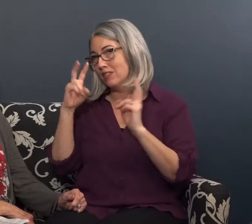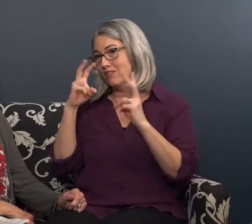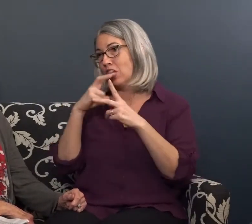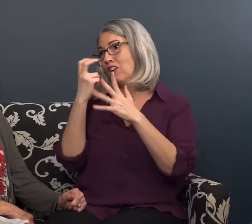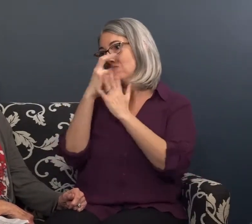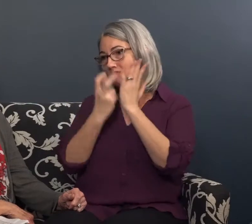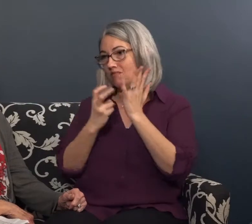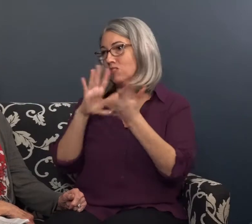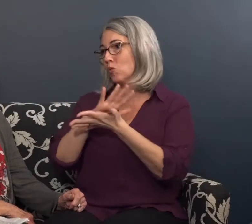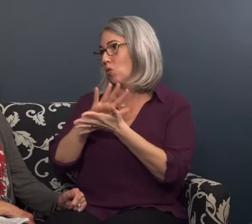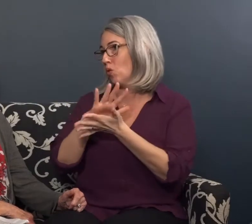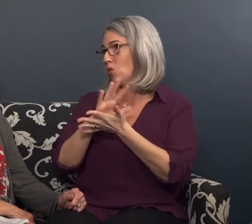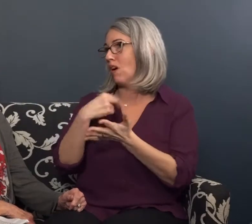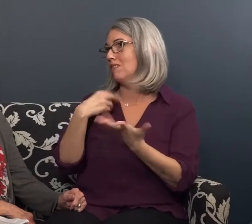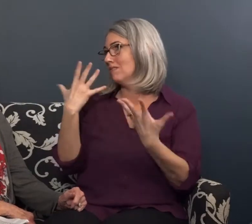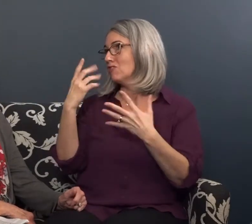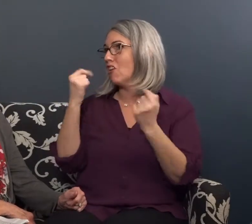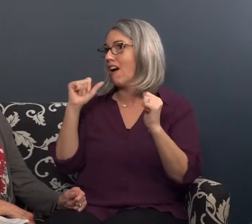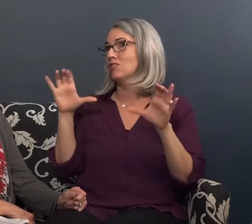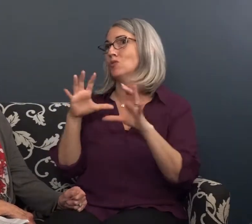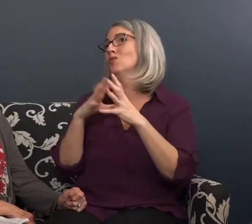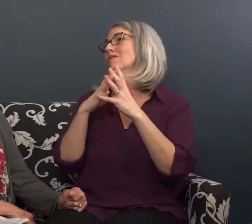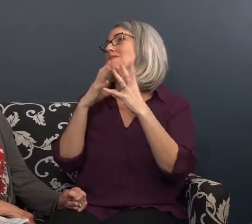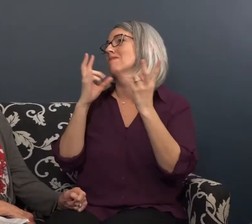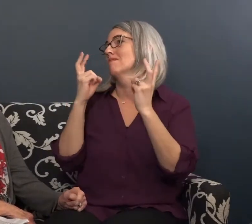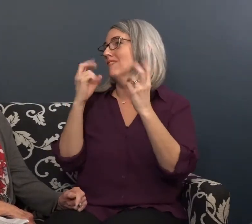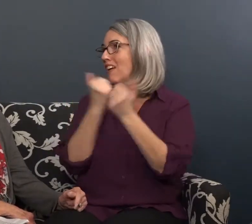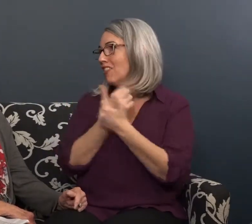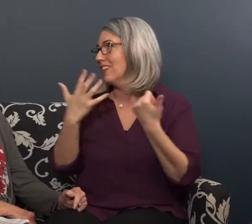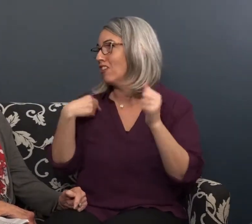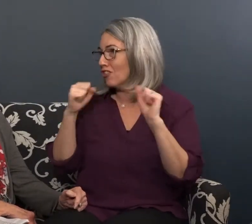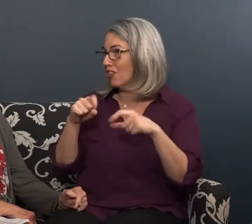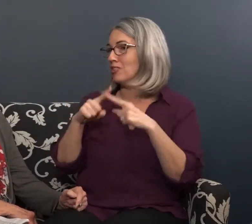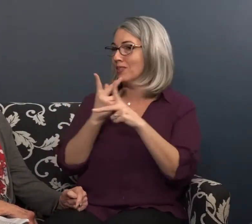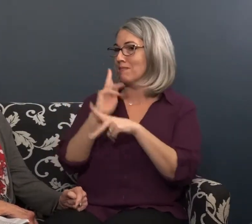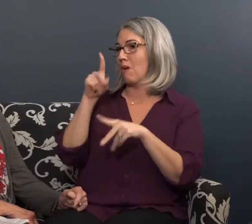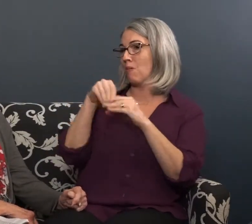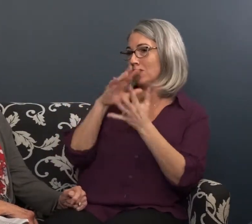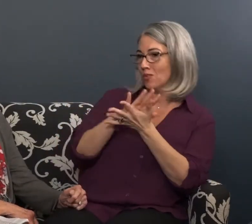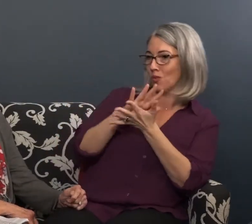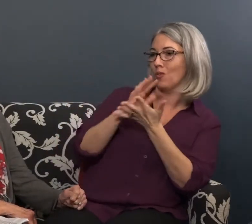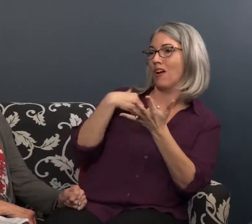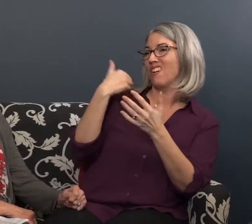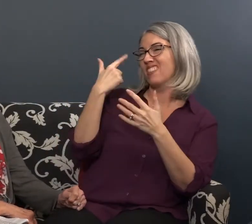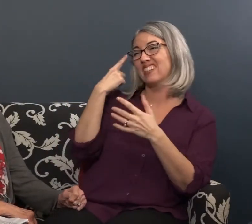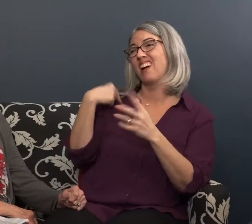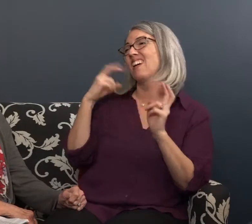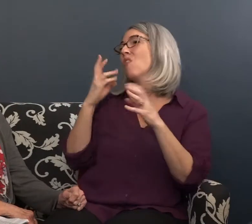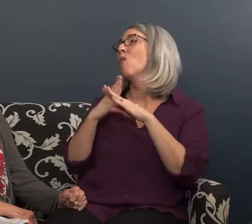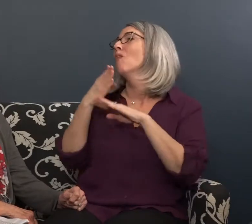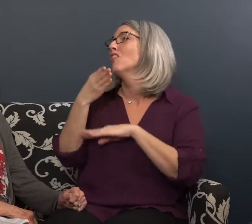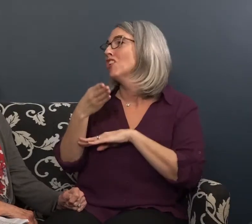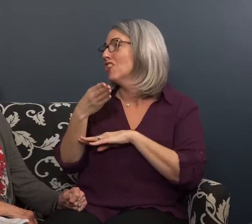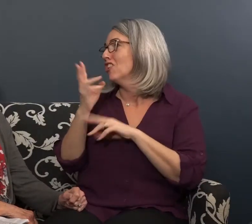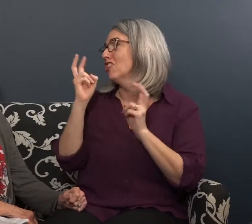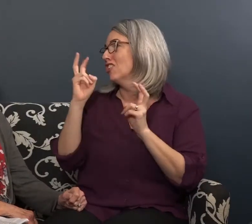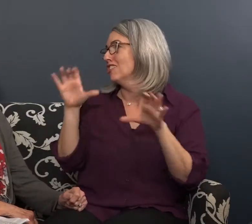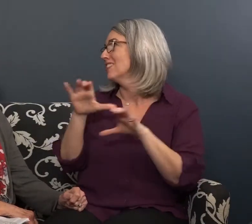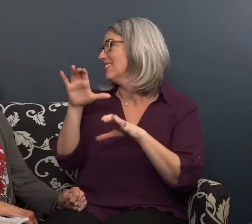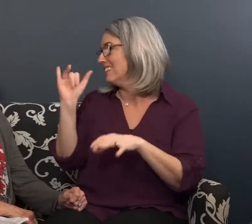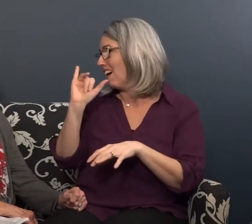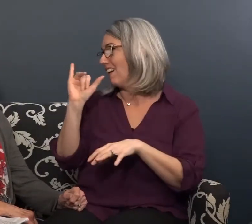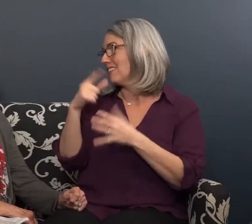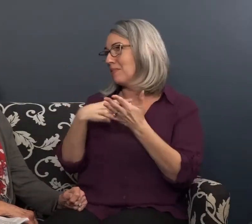with the academics of school but not necessarily the socialization aspect I did everything that I could to stay